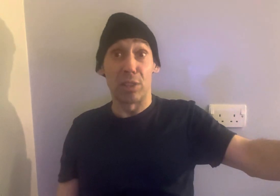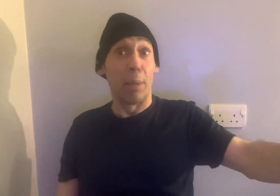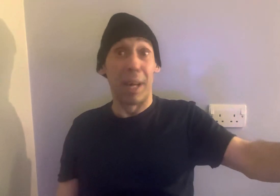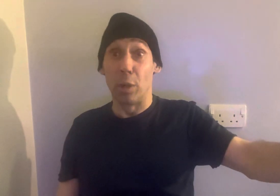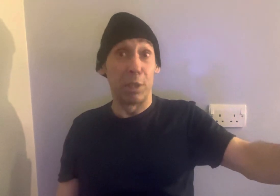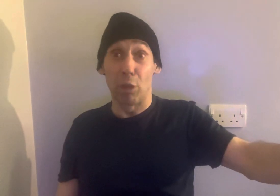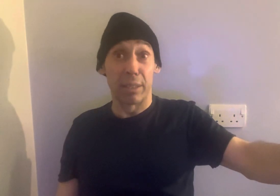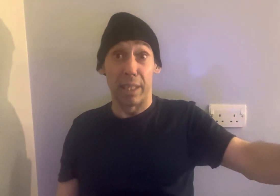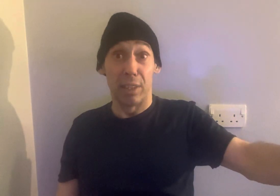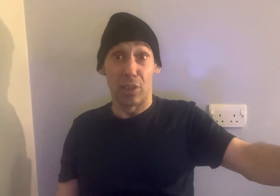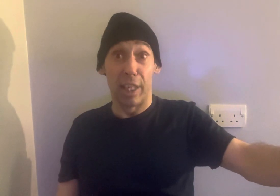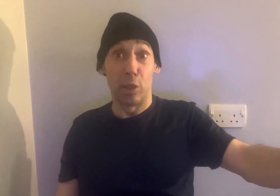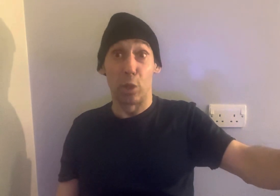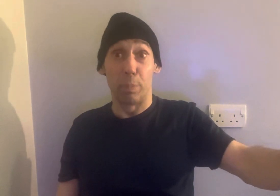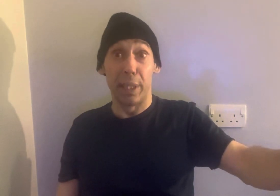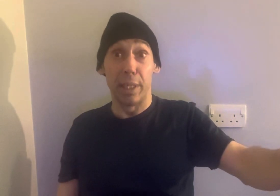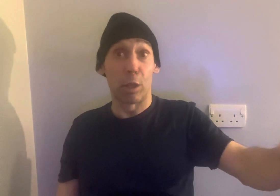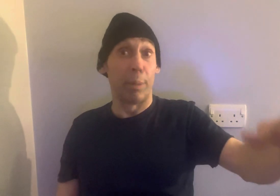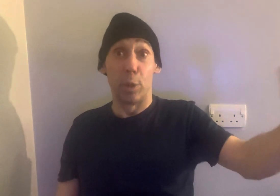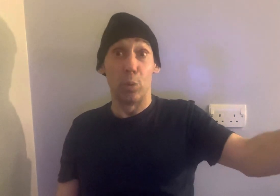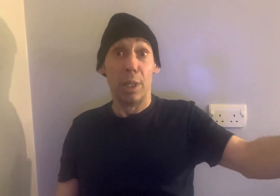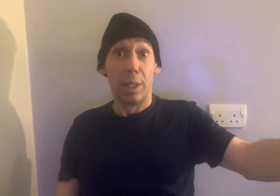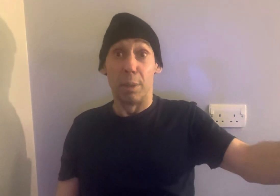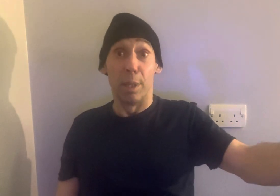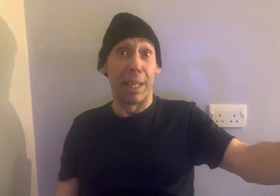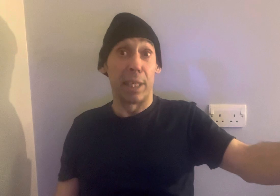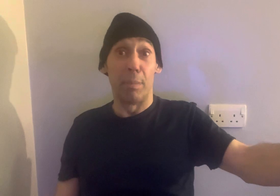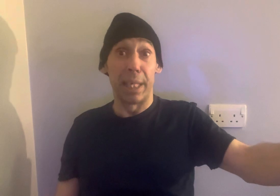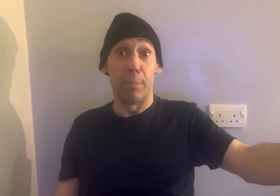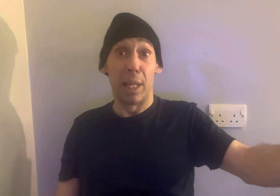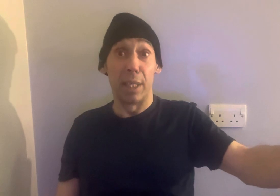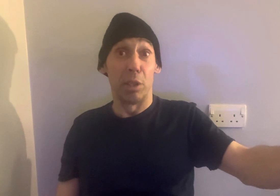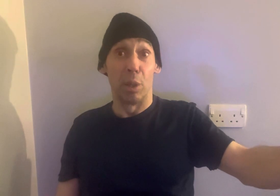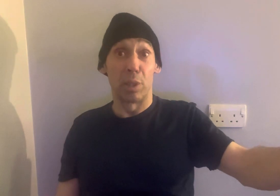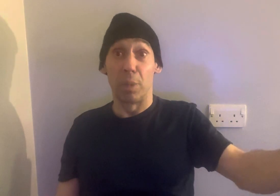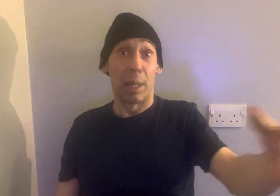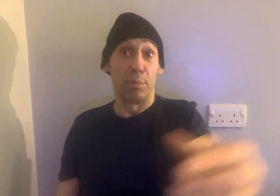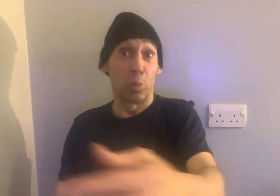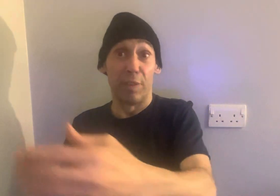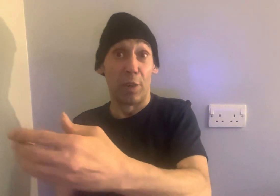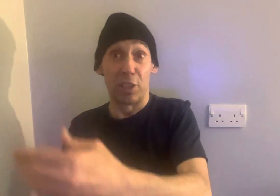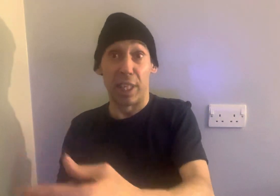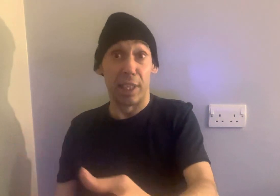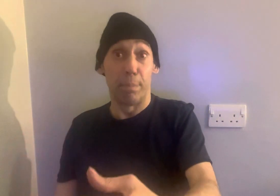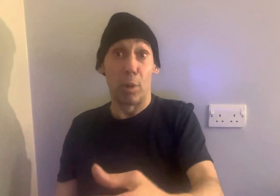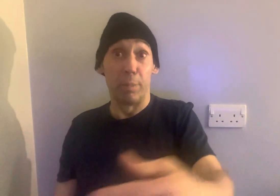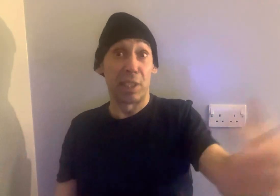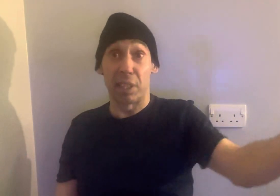that might not be drug dealers. Like, you could be a criminal making money. But, you know, someone comes with an offer saying, yeah, borrow me 60,